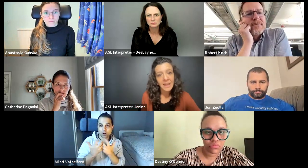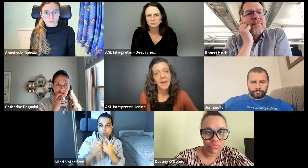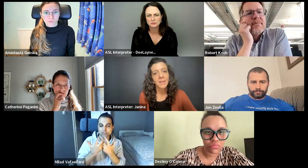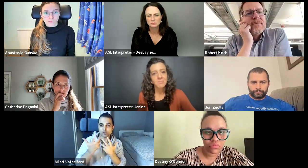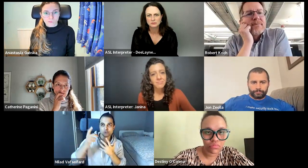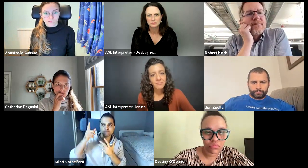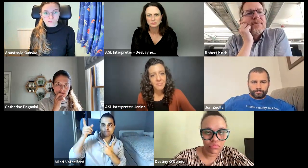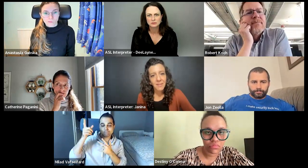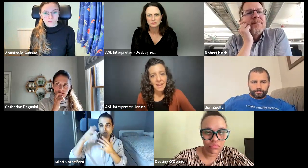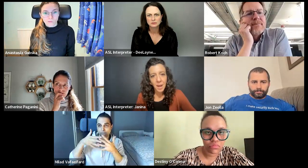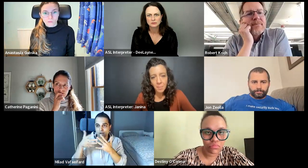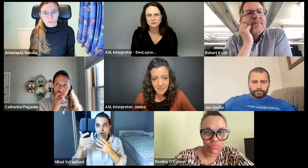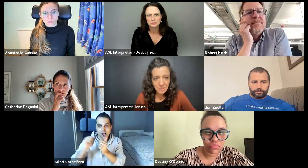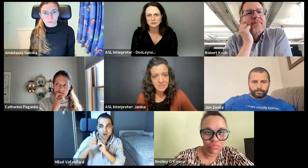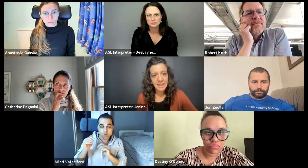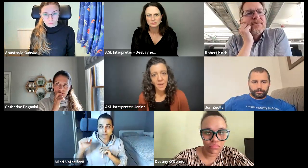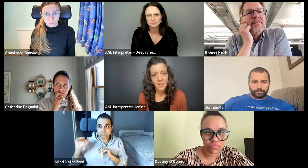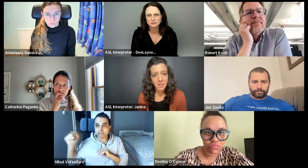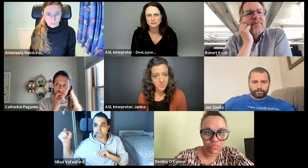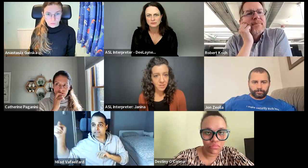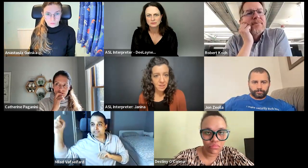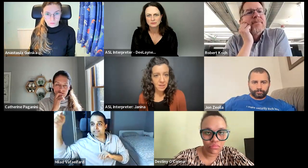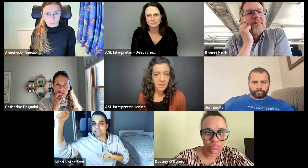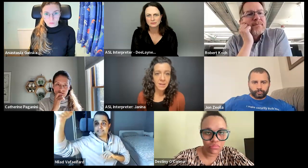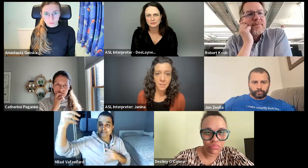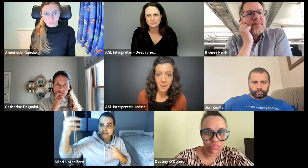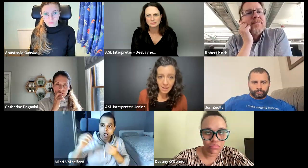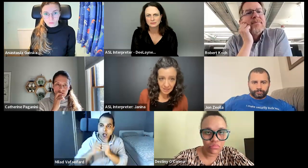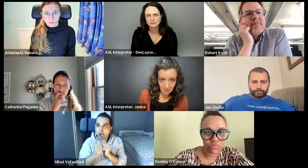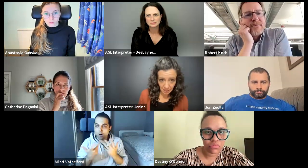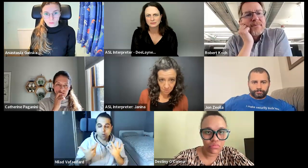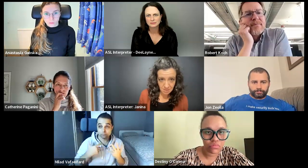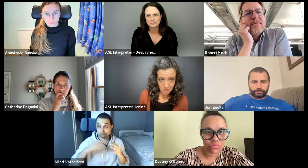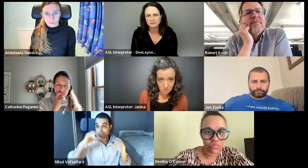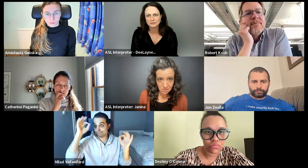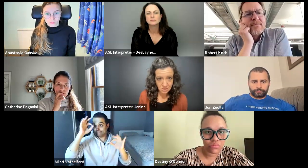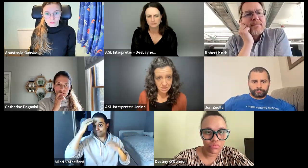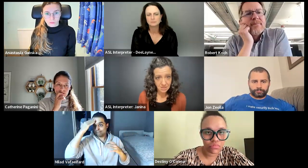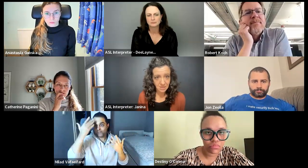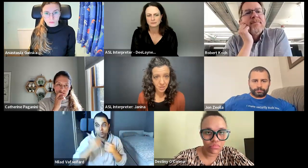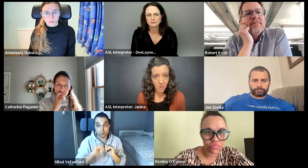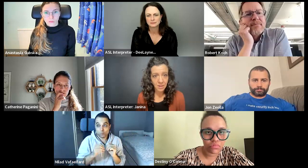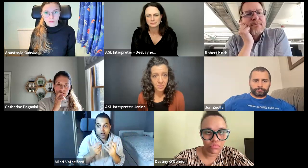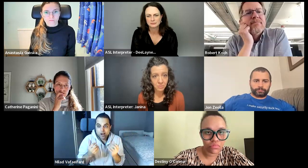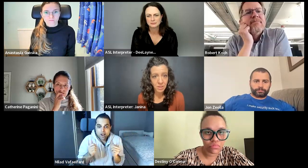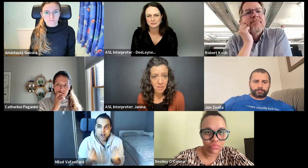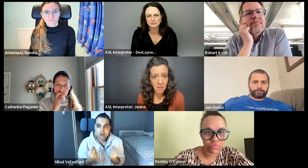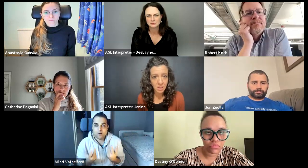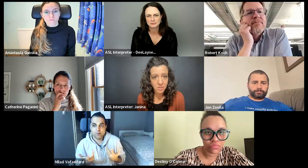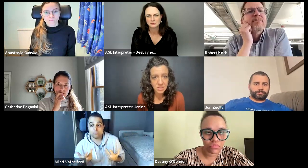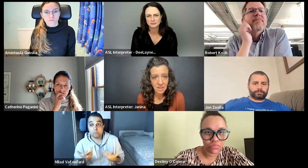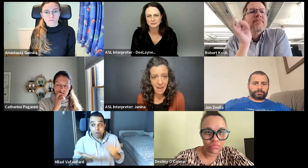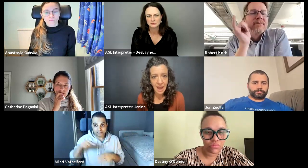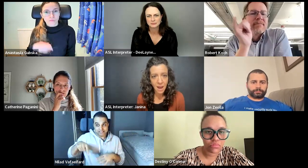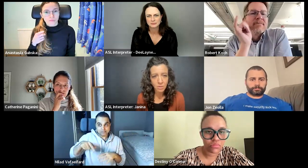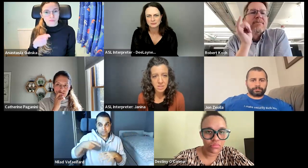and accommodations and how they are different than American accommodations, you know, I don't really